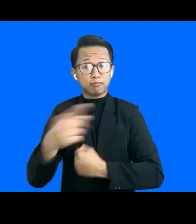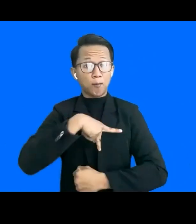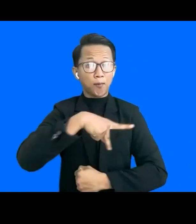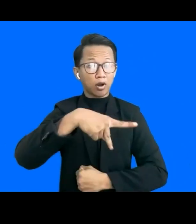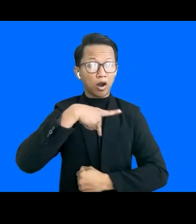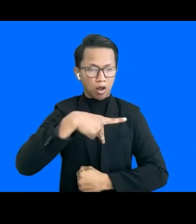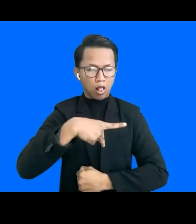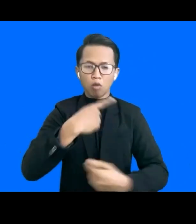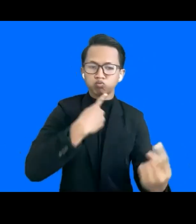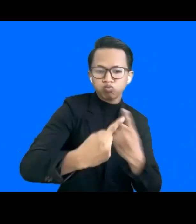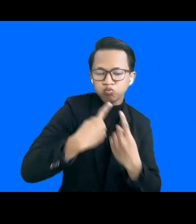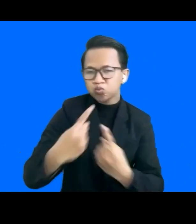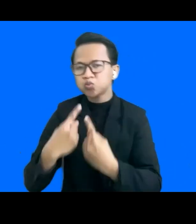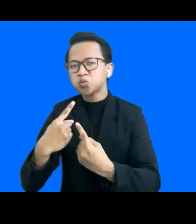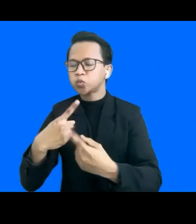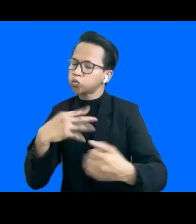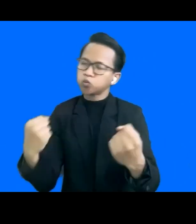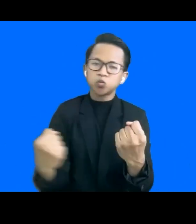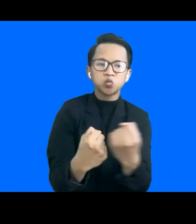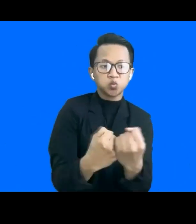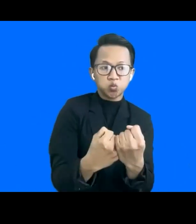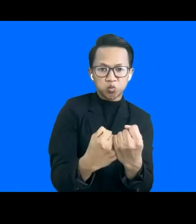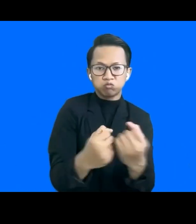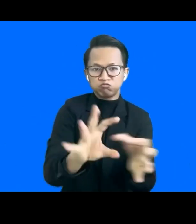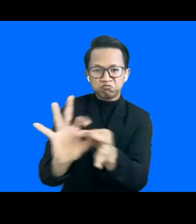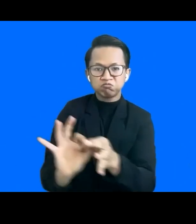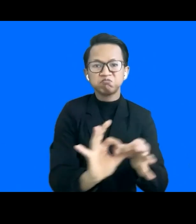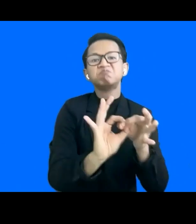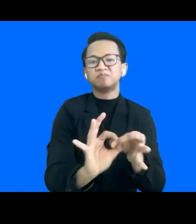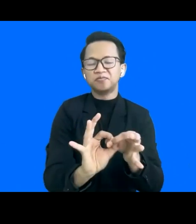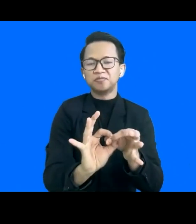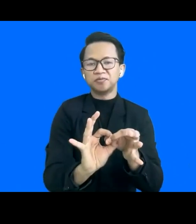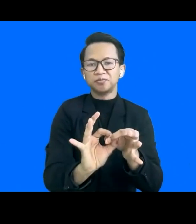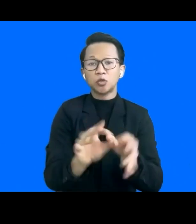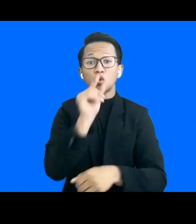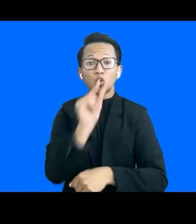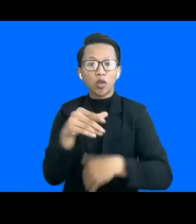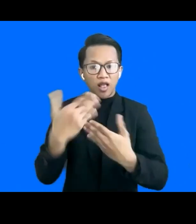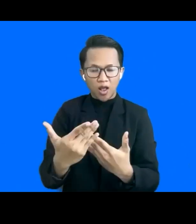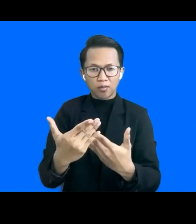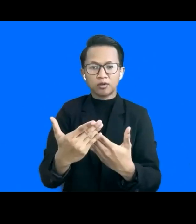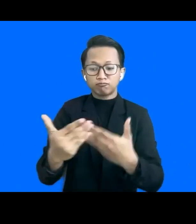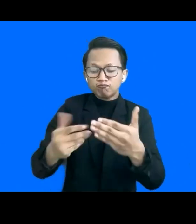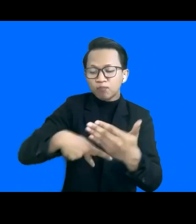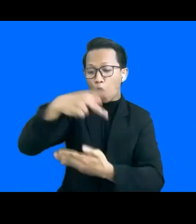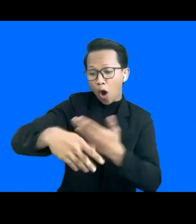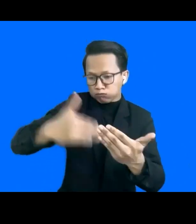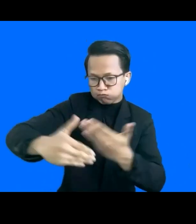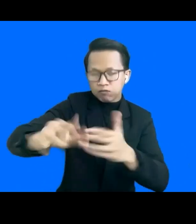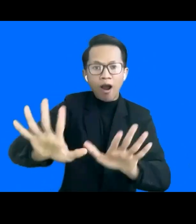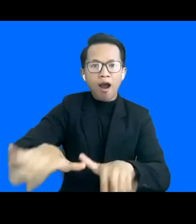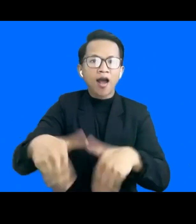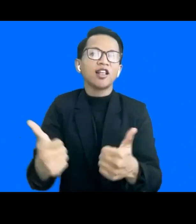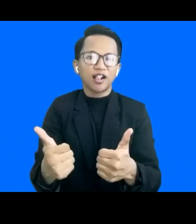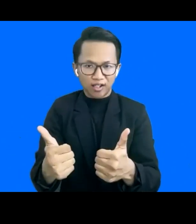and I very much look forward to working with my colleagues in this field to progress outcomes from today that support